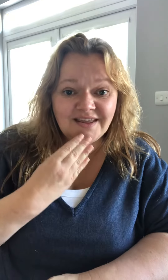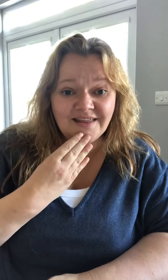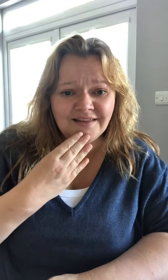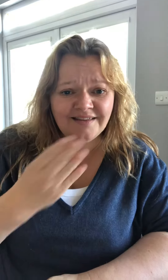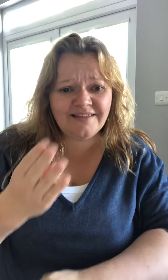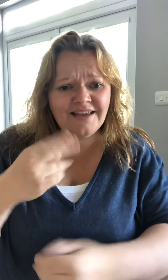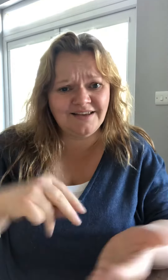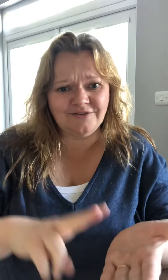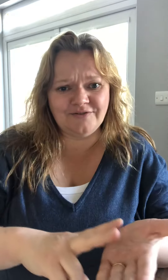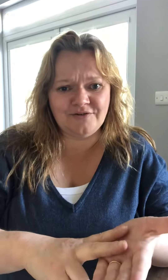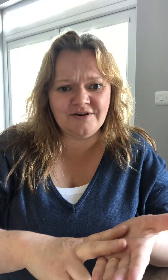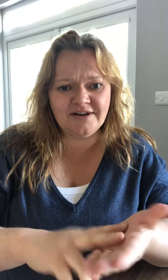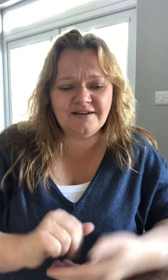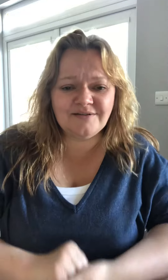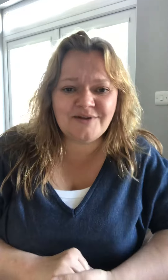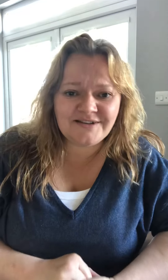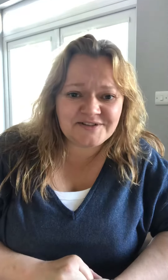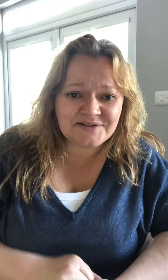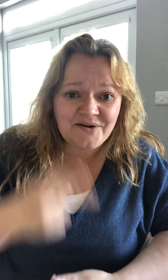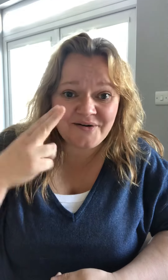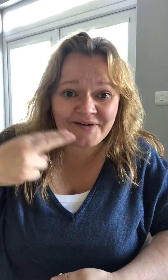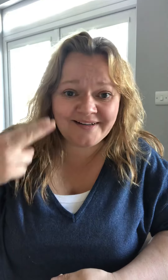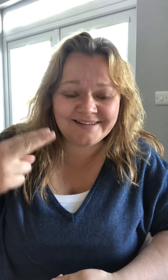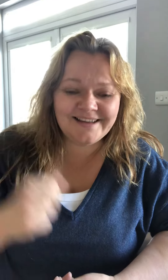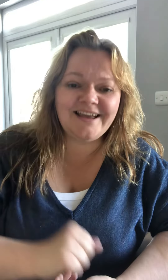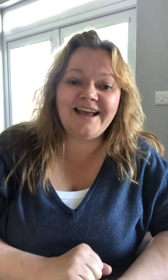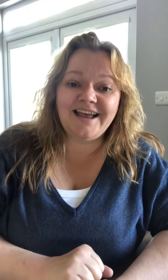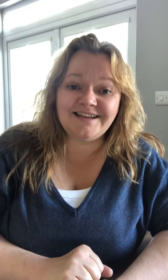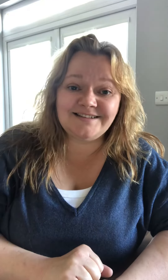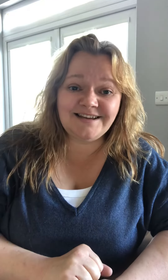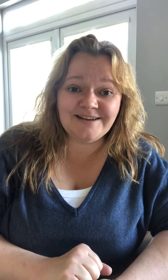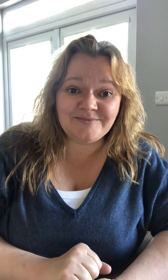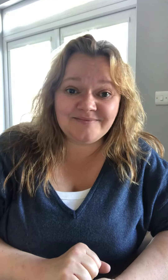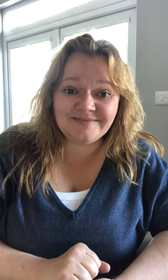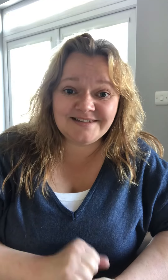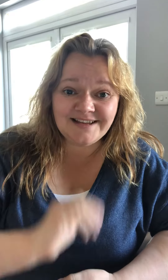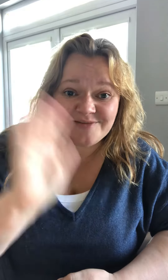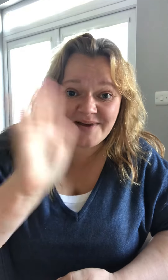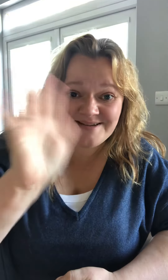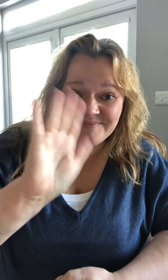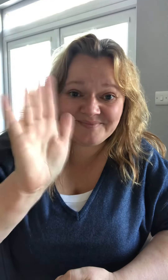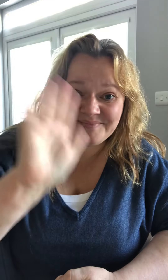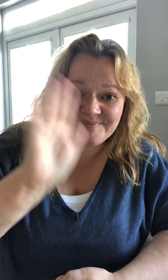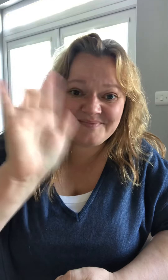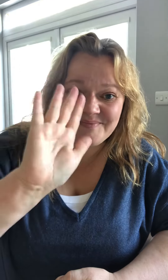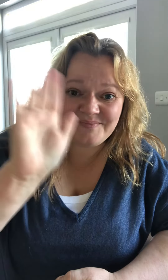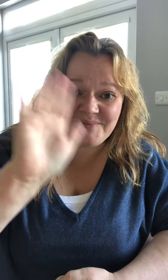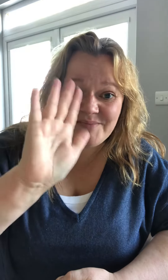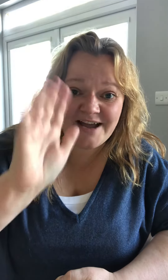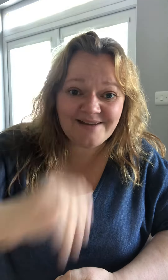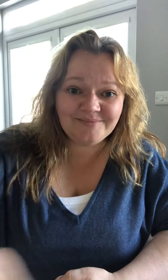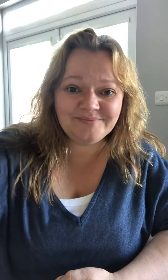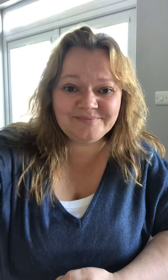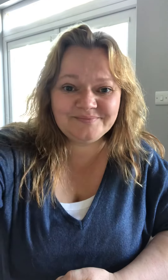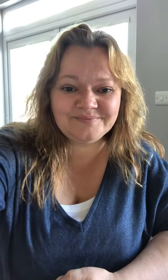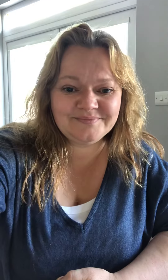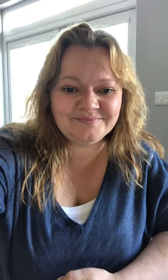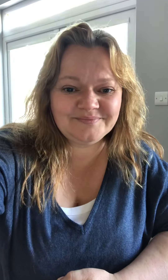Thank you, Veronica. What a lovely song. It's time to say goodbye. Bye-bye.-bye. Bye-bye. Bye